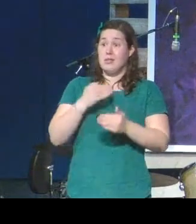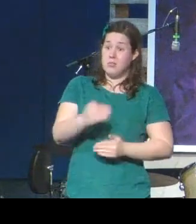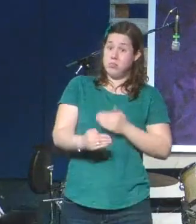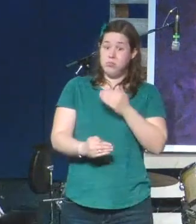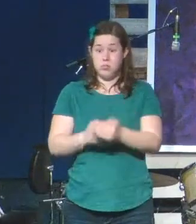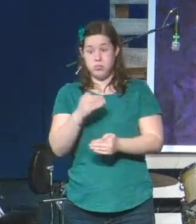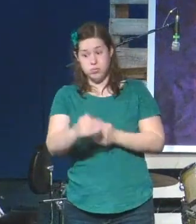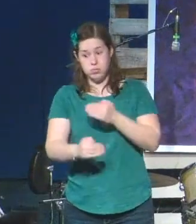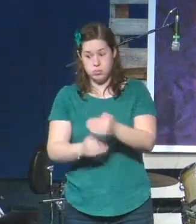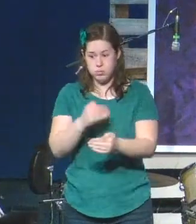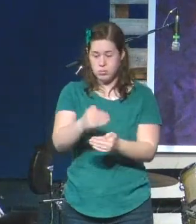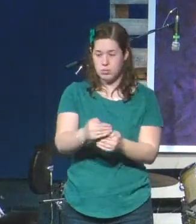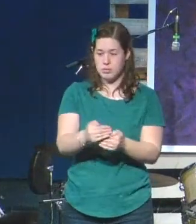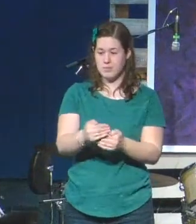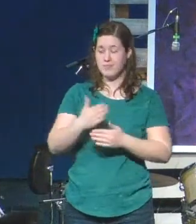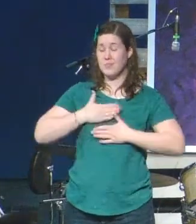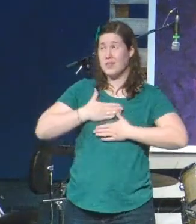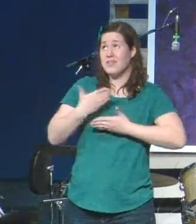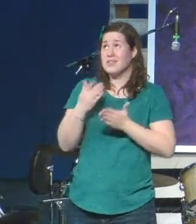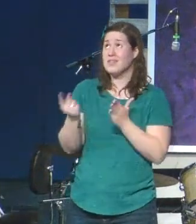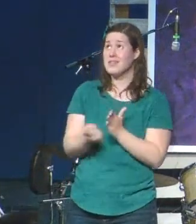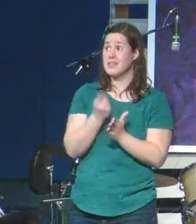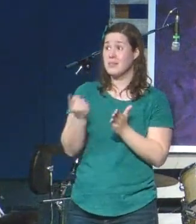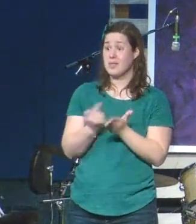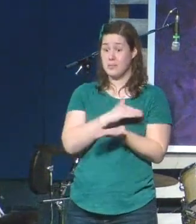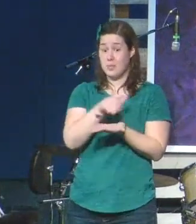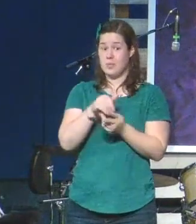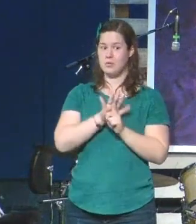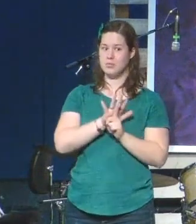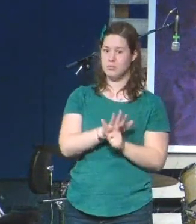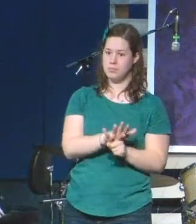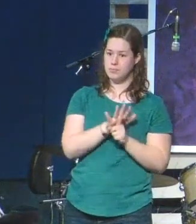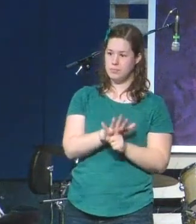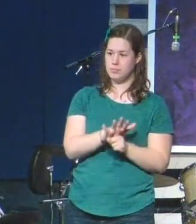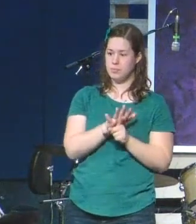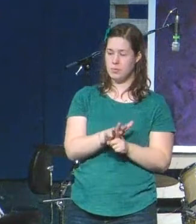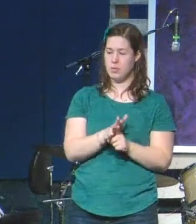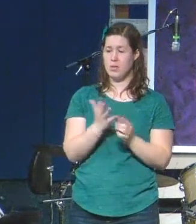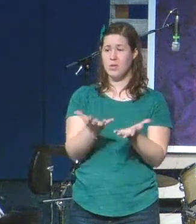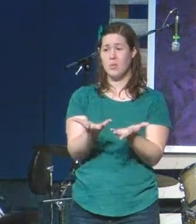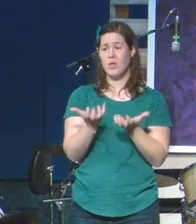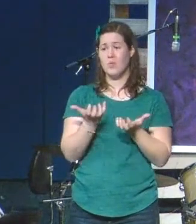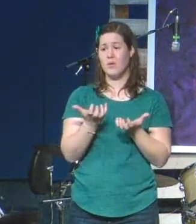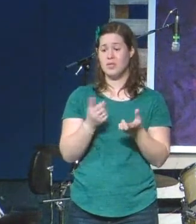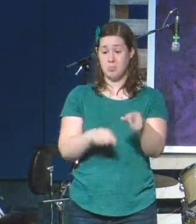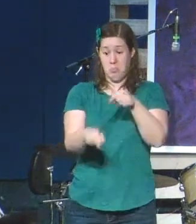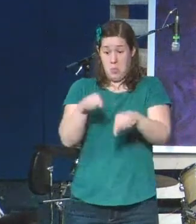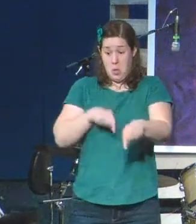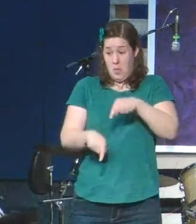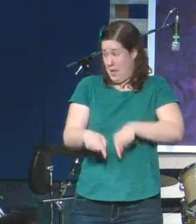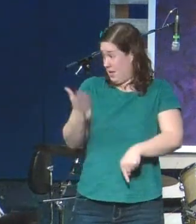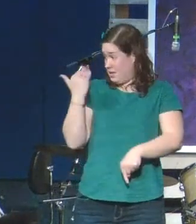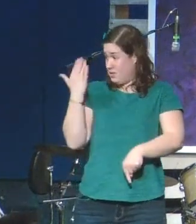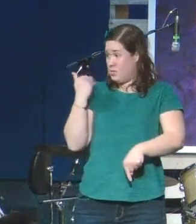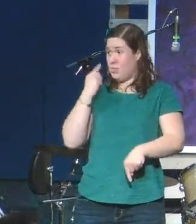We confess that at times in our stress, we may just simply want to go back to what we think was best,